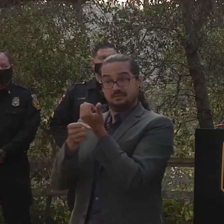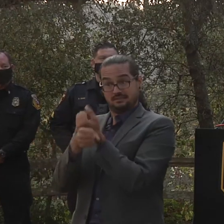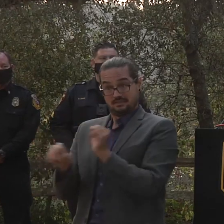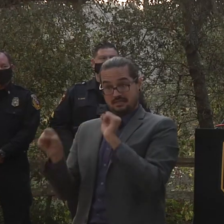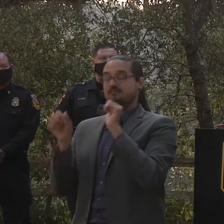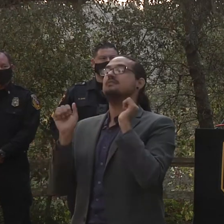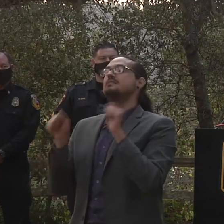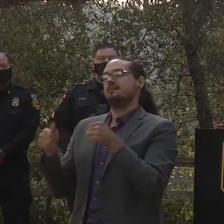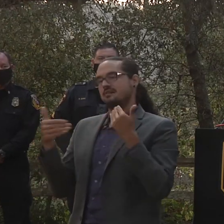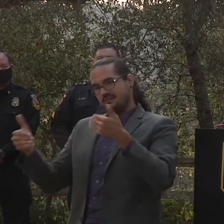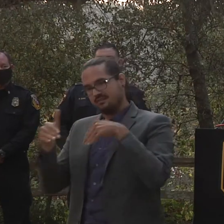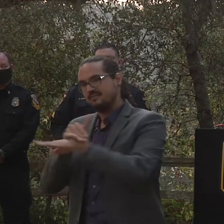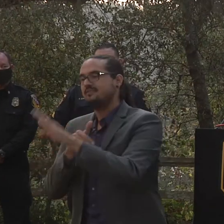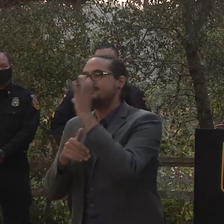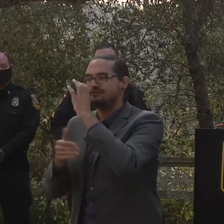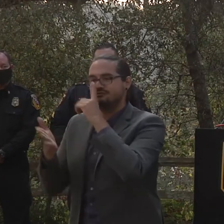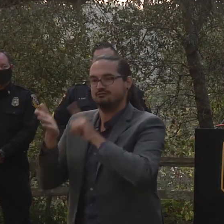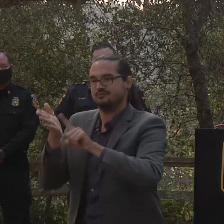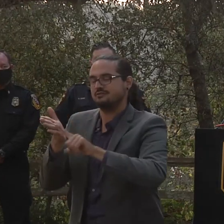investigation